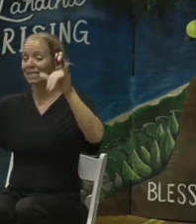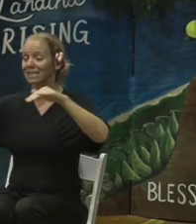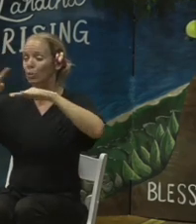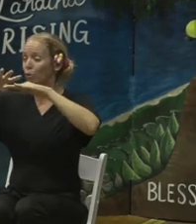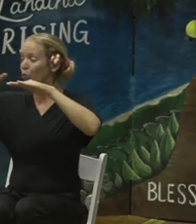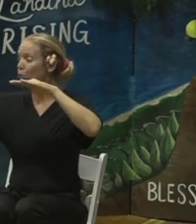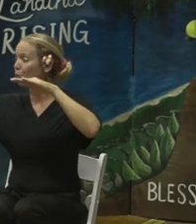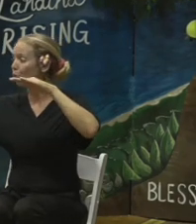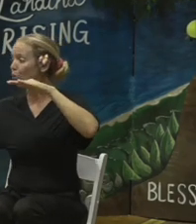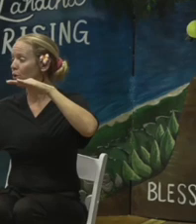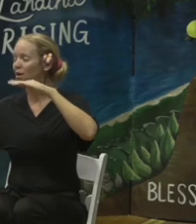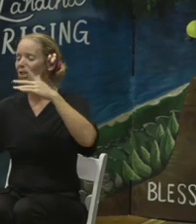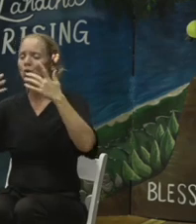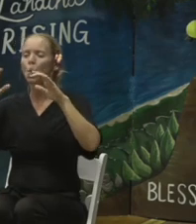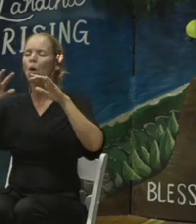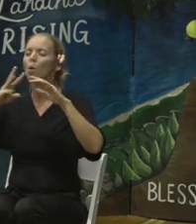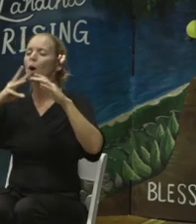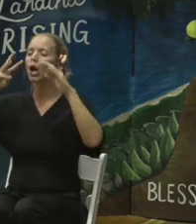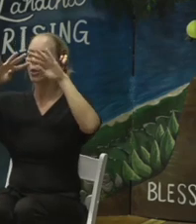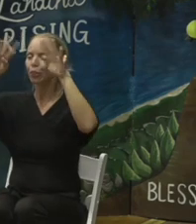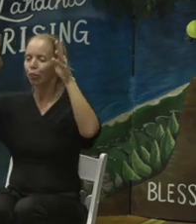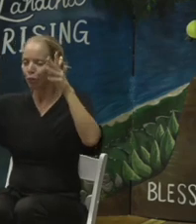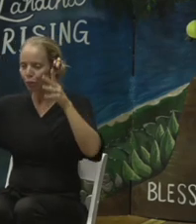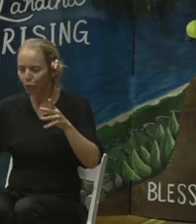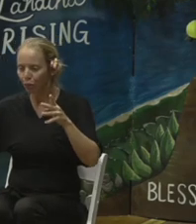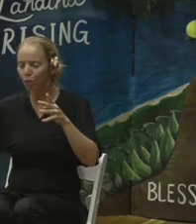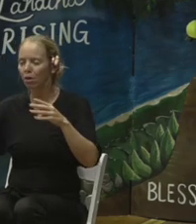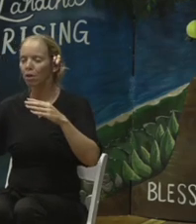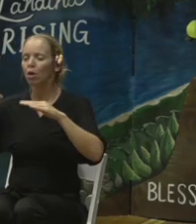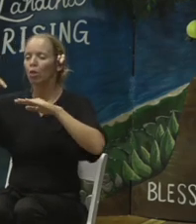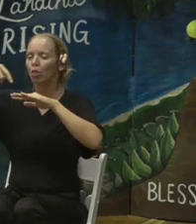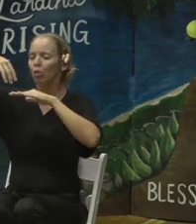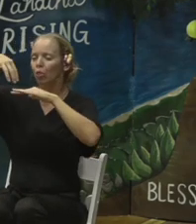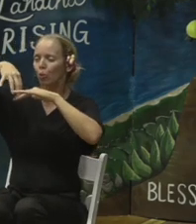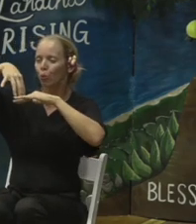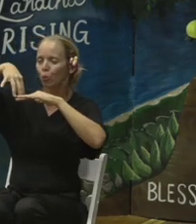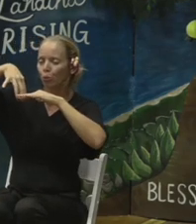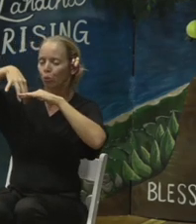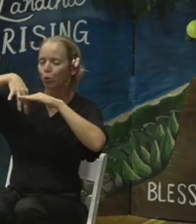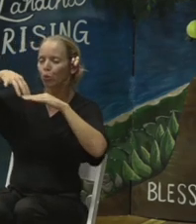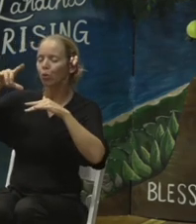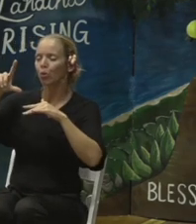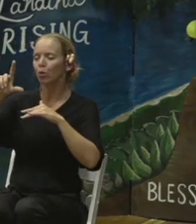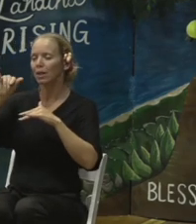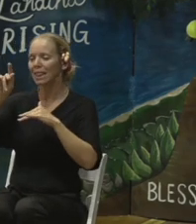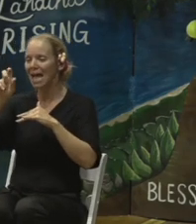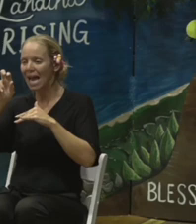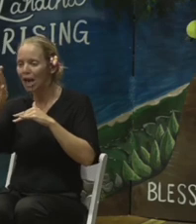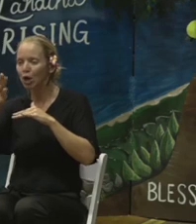community about percolation through the liner, through the soil cover, through the ash, creating leachate.